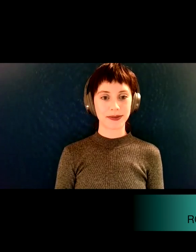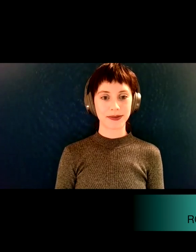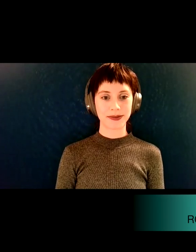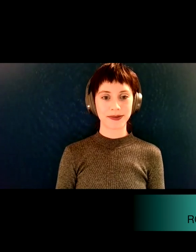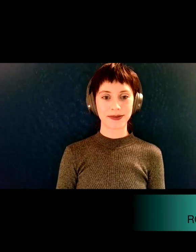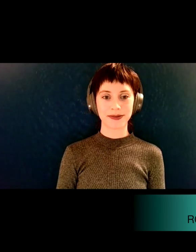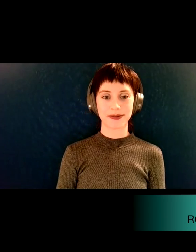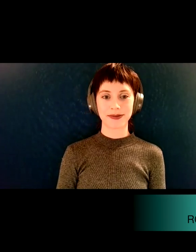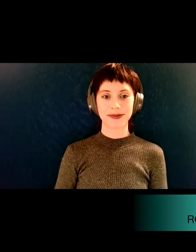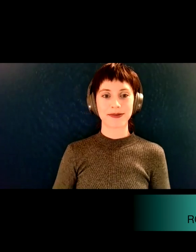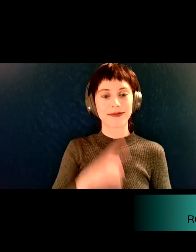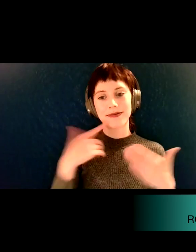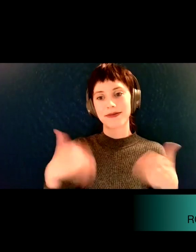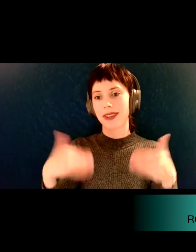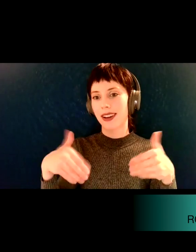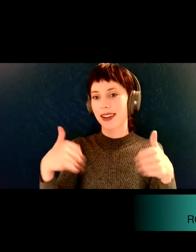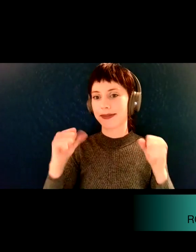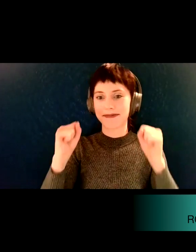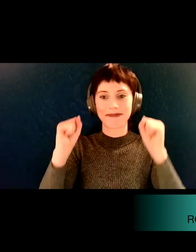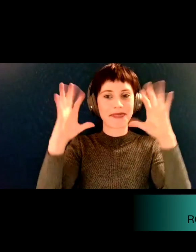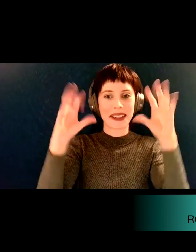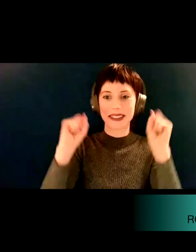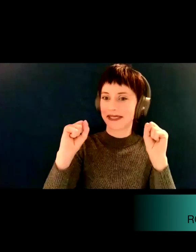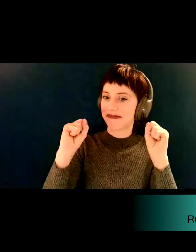Uh, Alan said it's been amazing. I'll start with that.